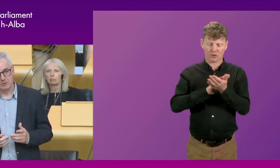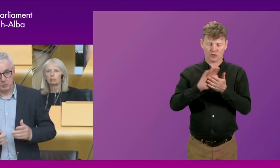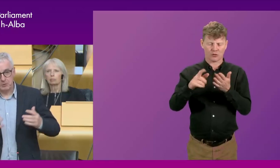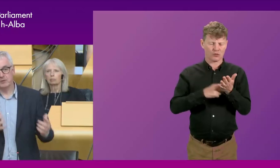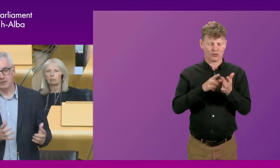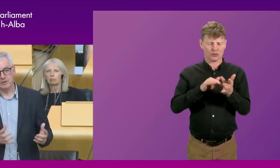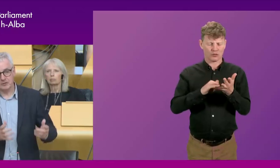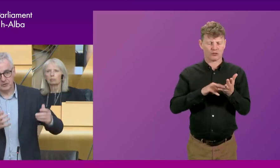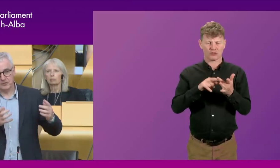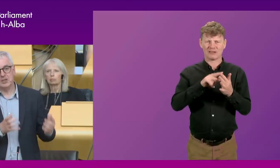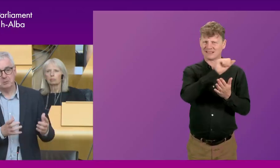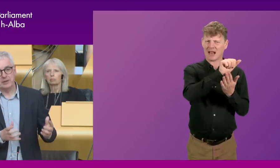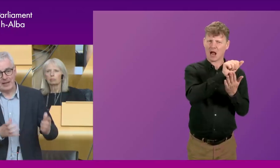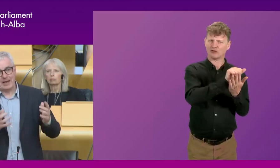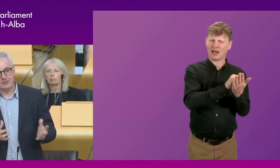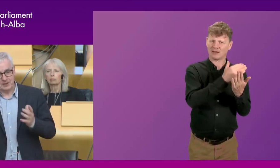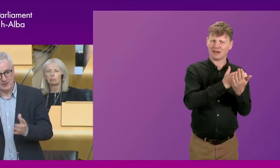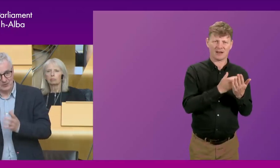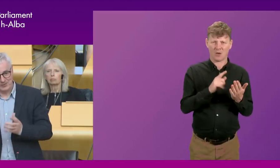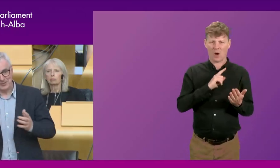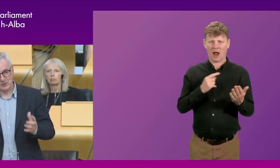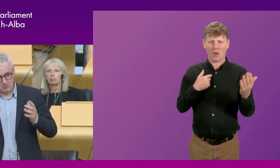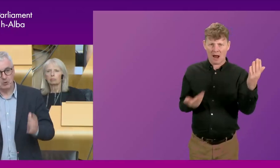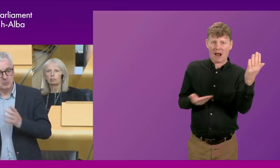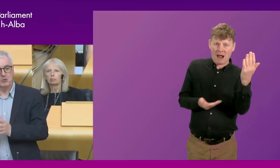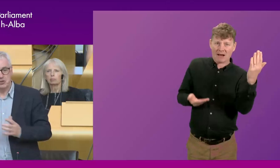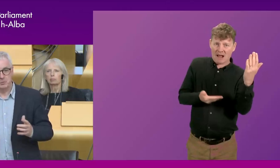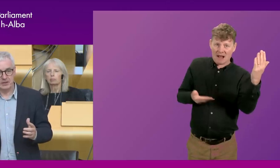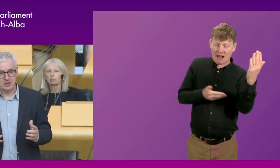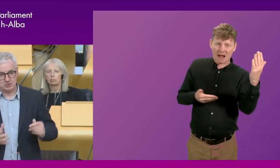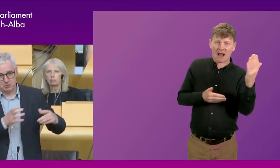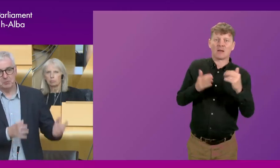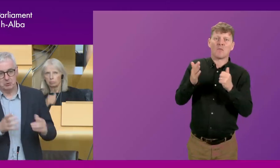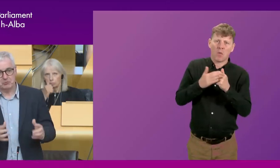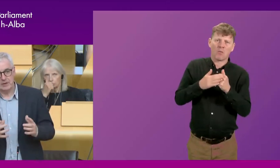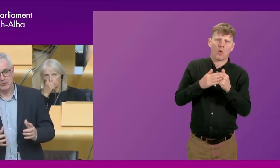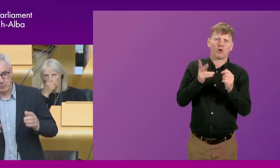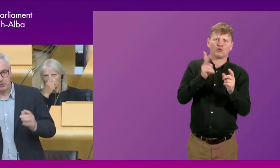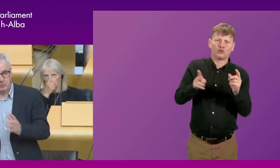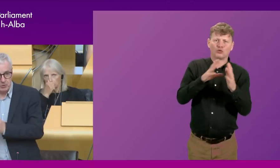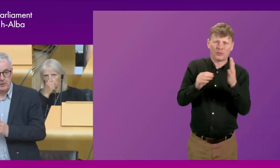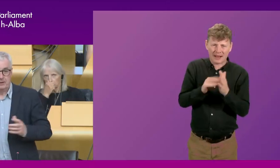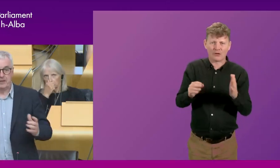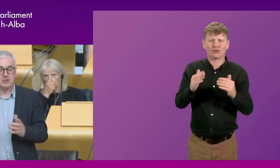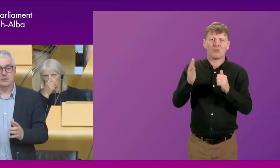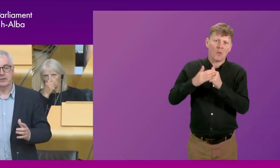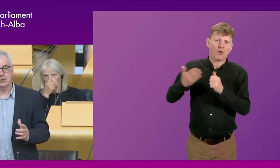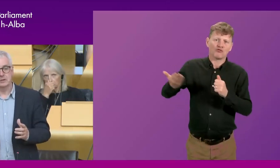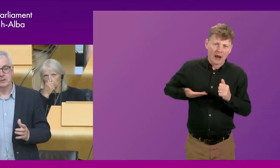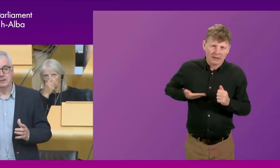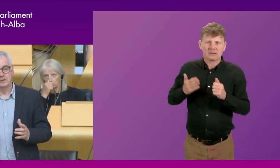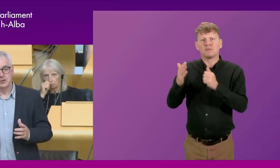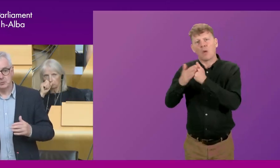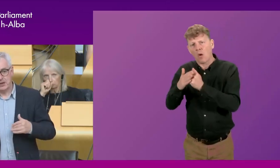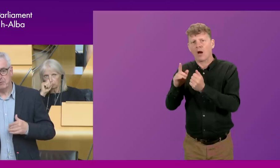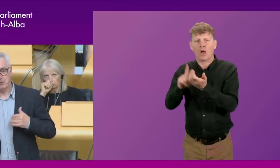Because what we've done is continually add things, you know, more and more duplication, more and more rights, more and more legislation.